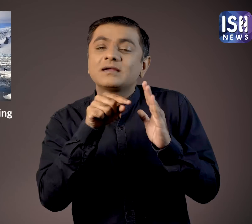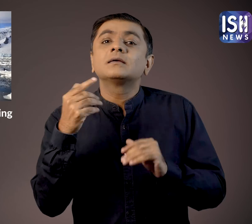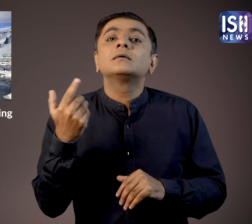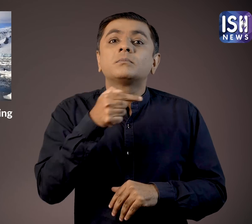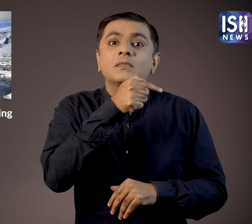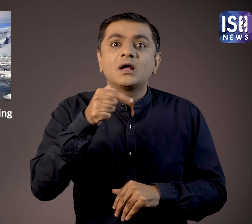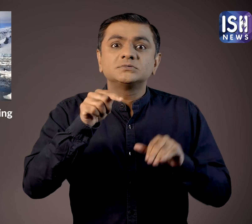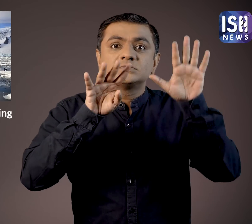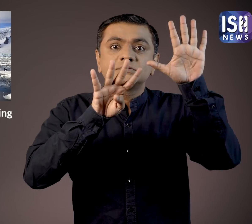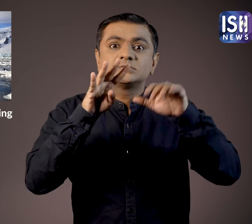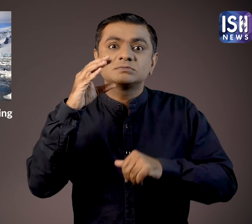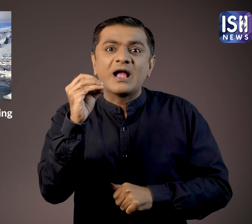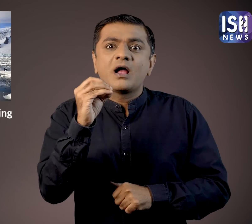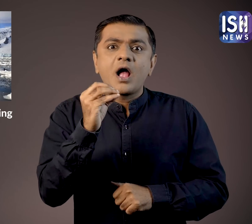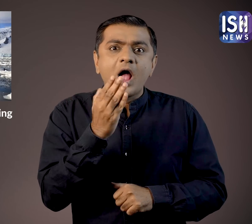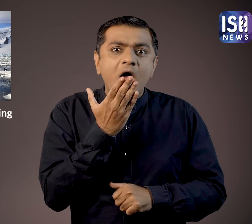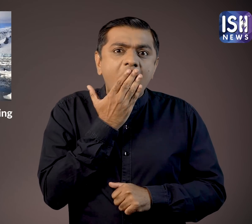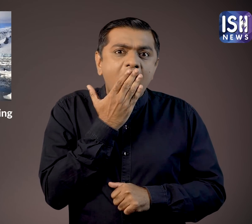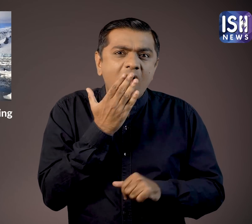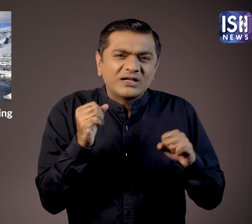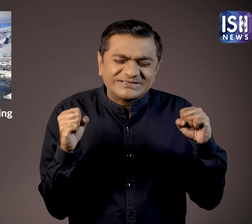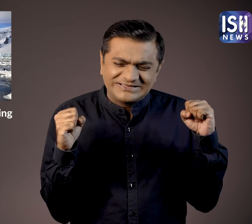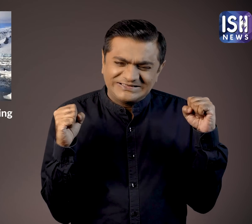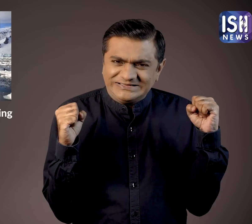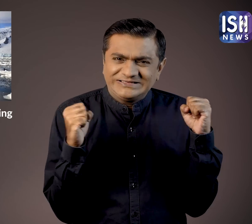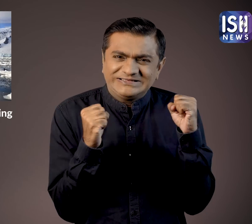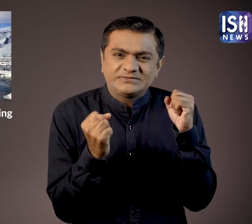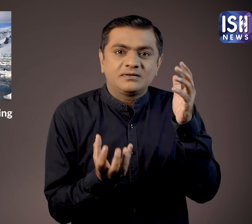–90 degrees Celsius. Wow! Chilling. Cold. Cold.